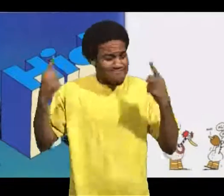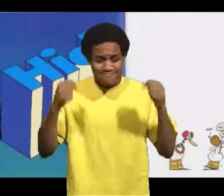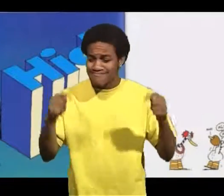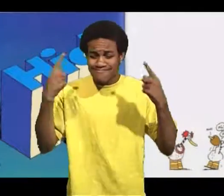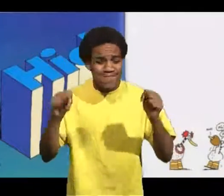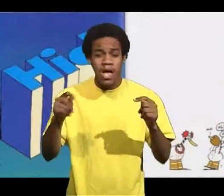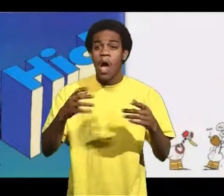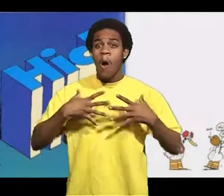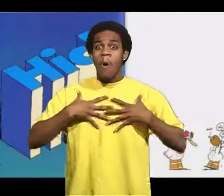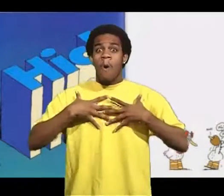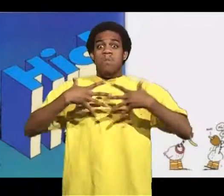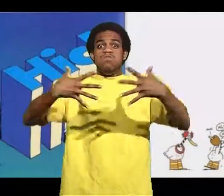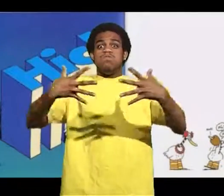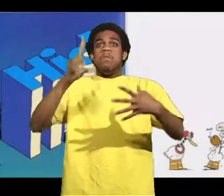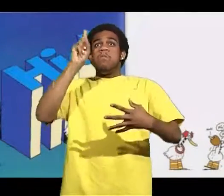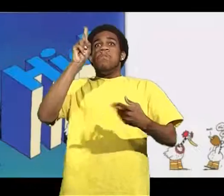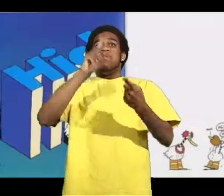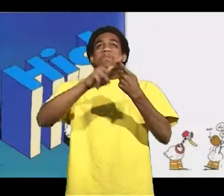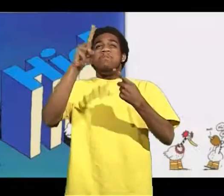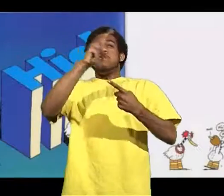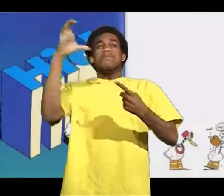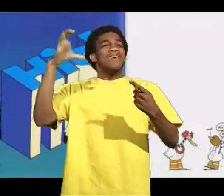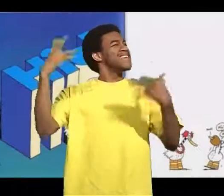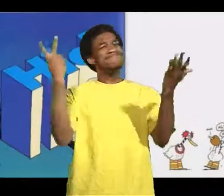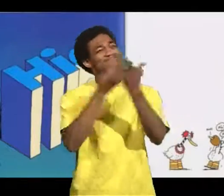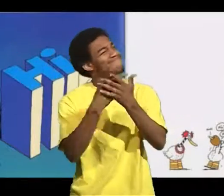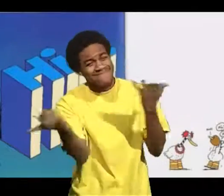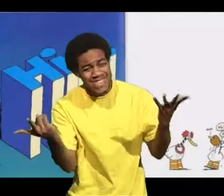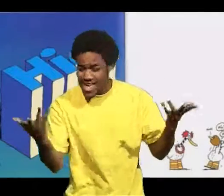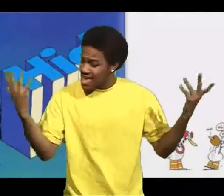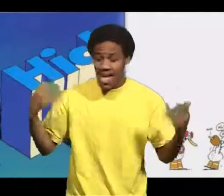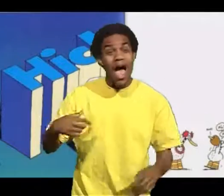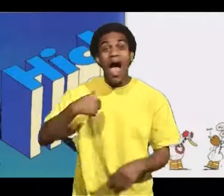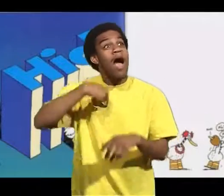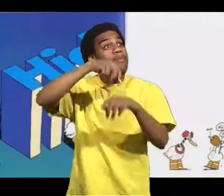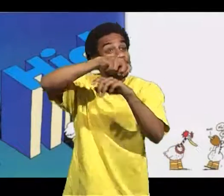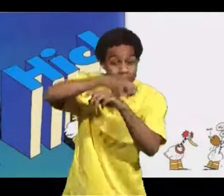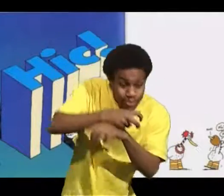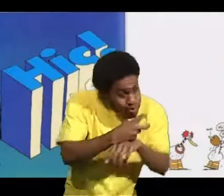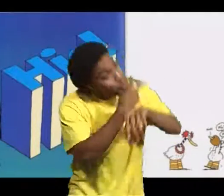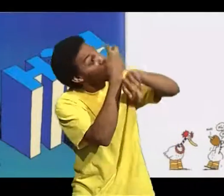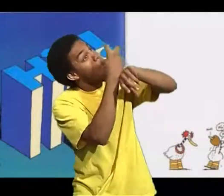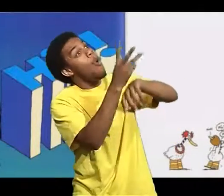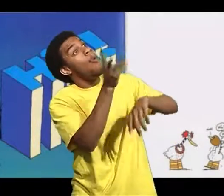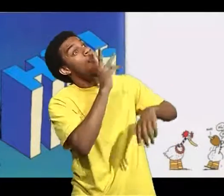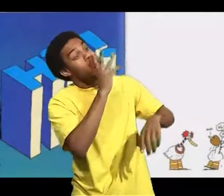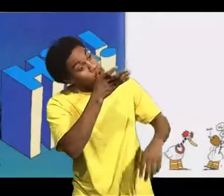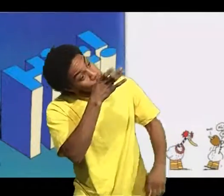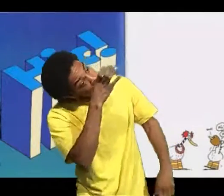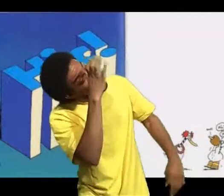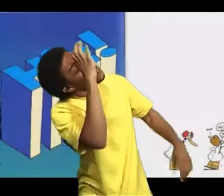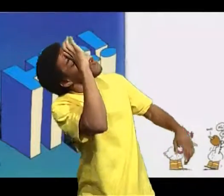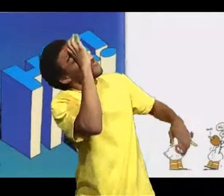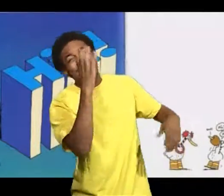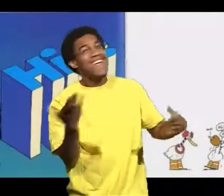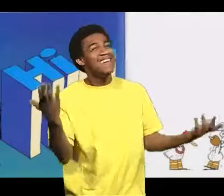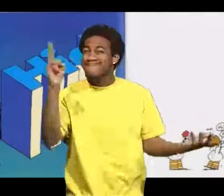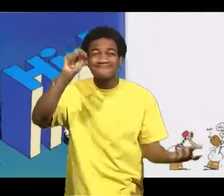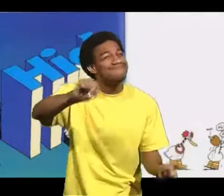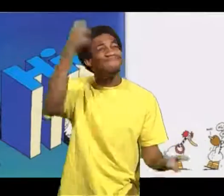He said I tried holding my breath and counting to 100. Didn't work. I tried drinking upside down and it didn't work. I was still